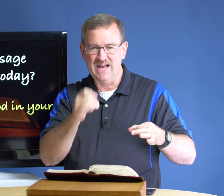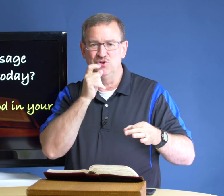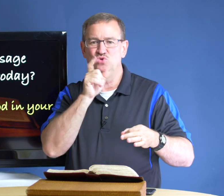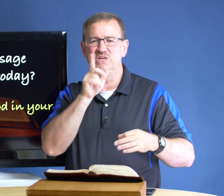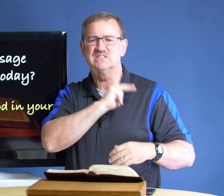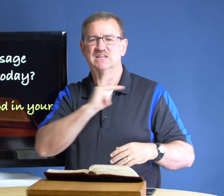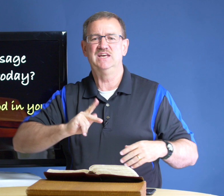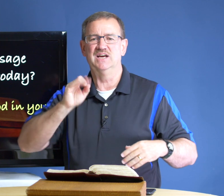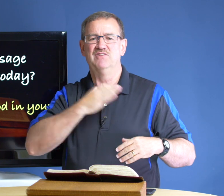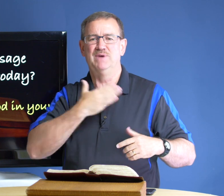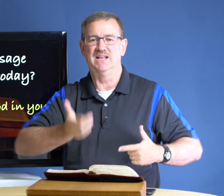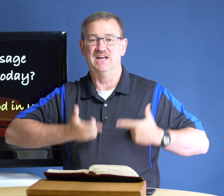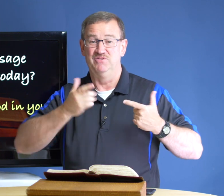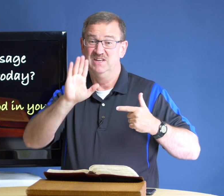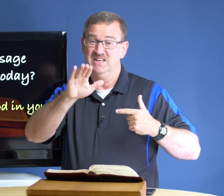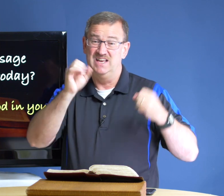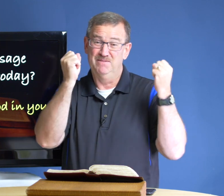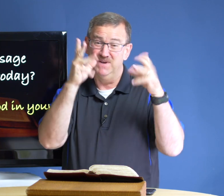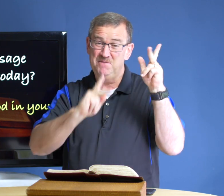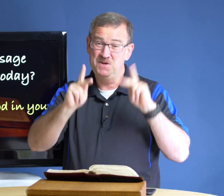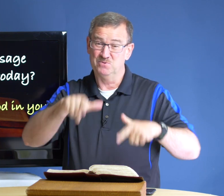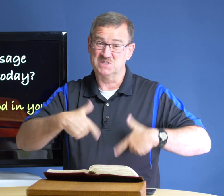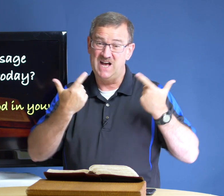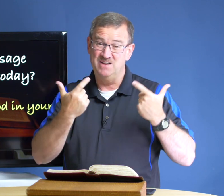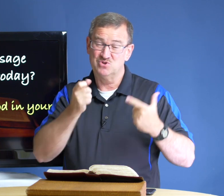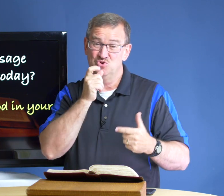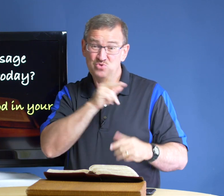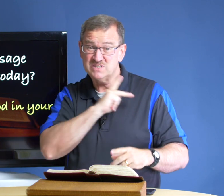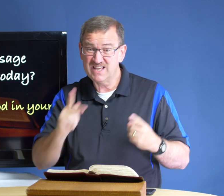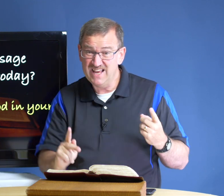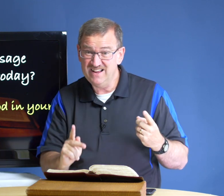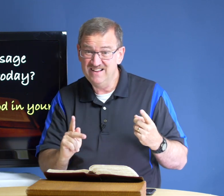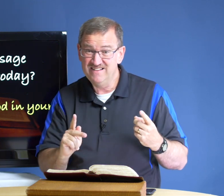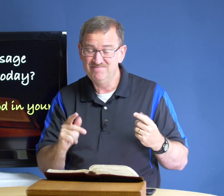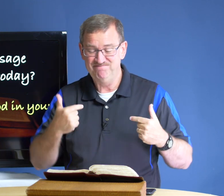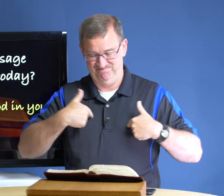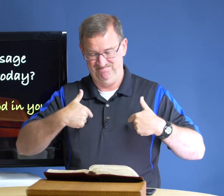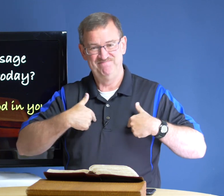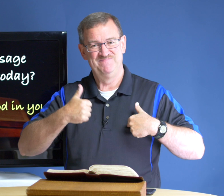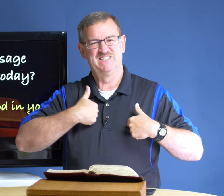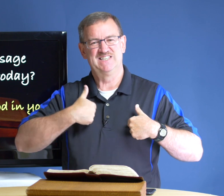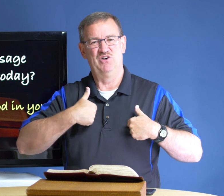who is the king of my life in many people's lives who is the king self